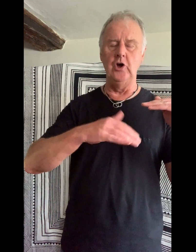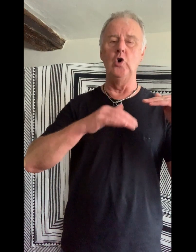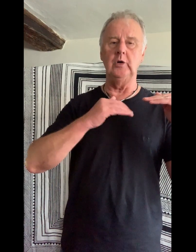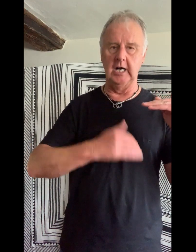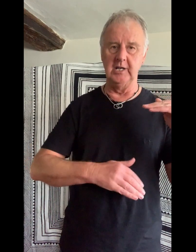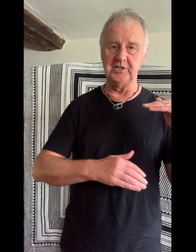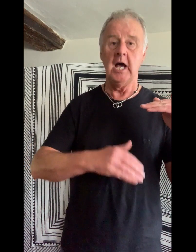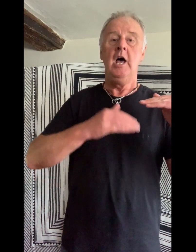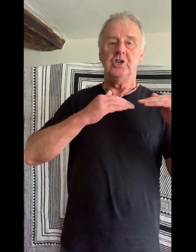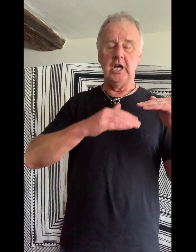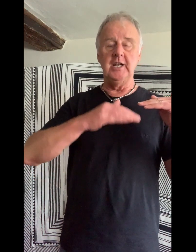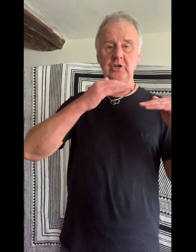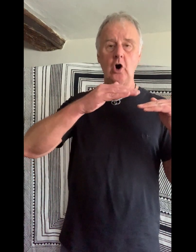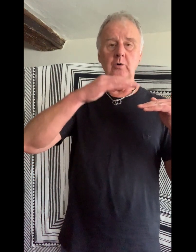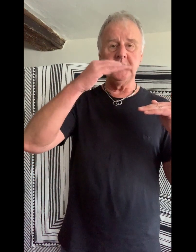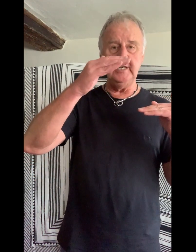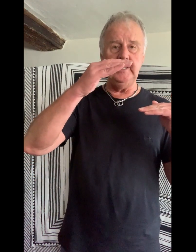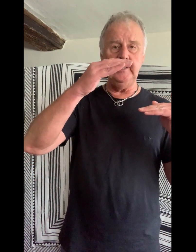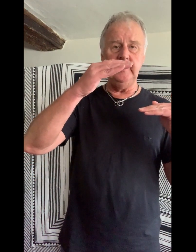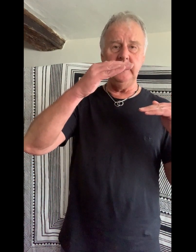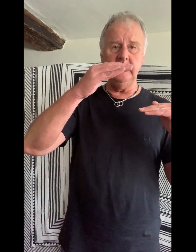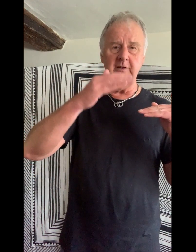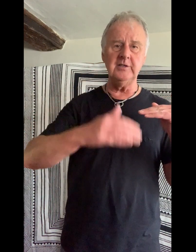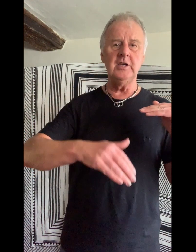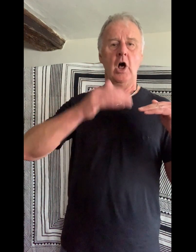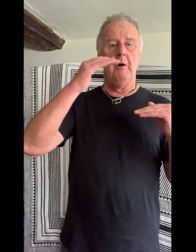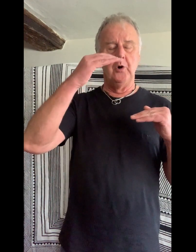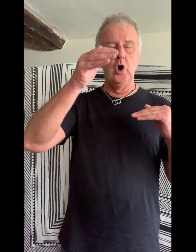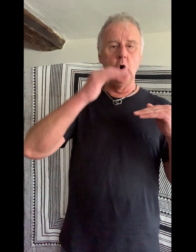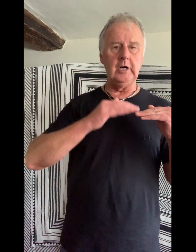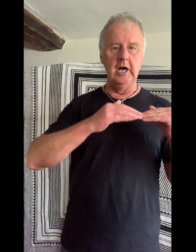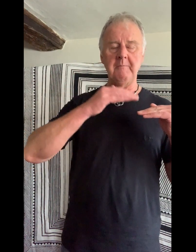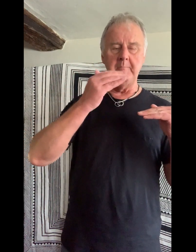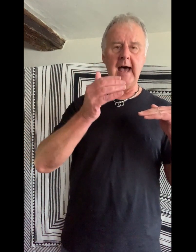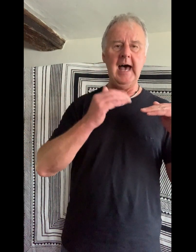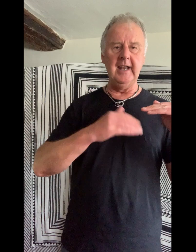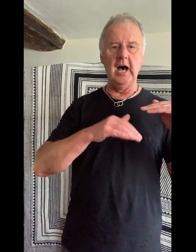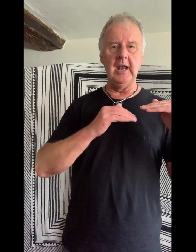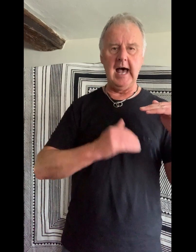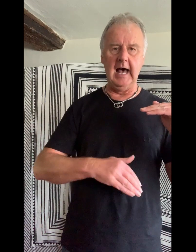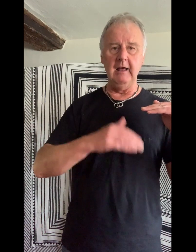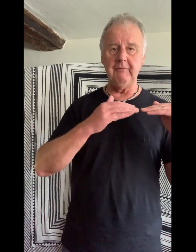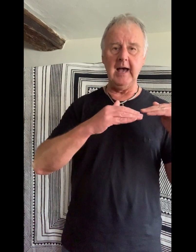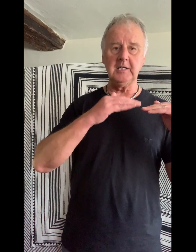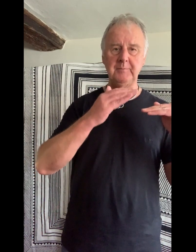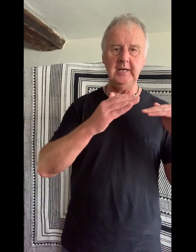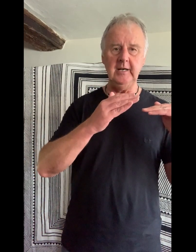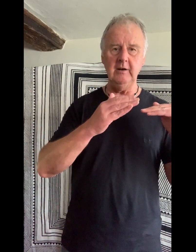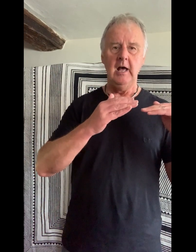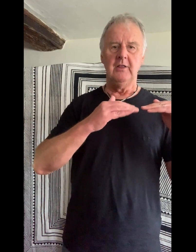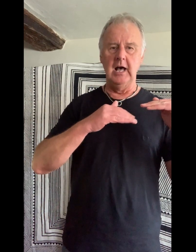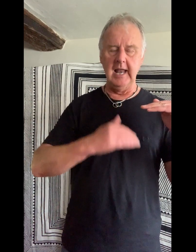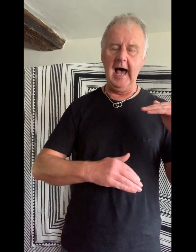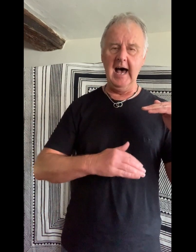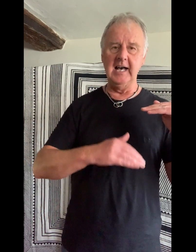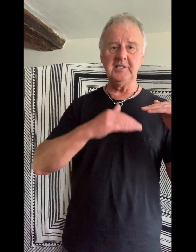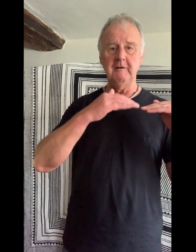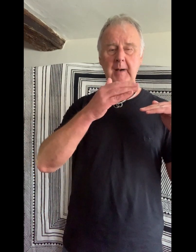no guns. Shed no tears. Broken man on a Halifax pier. The last of